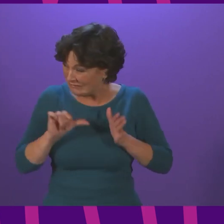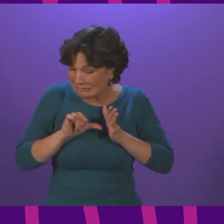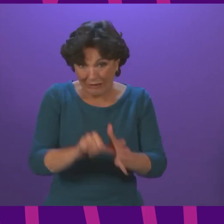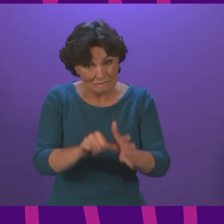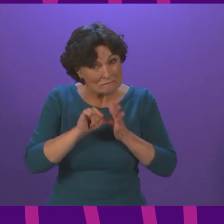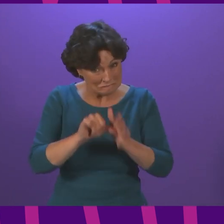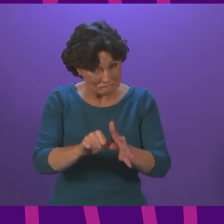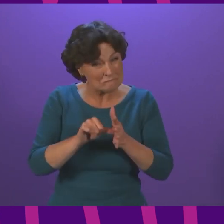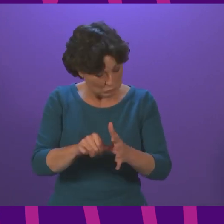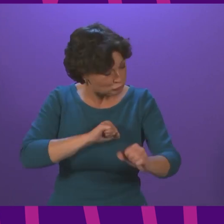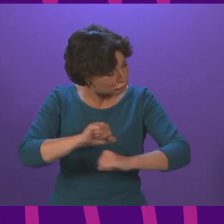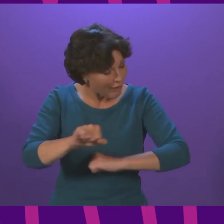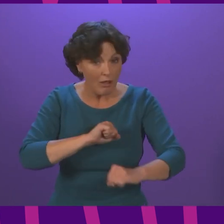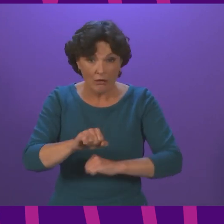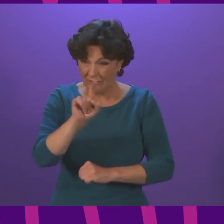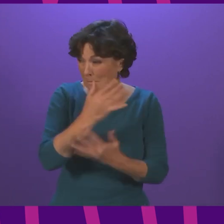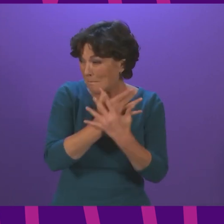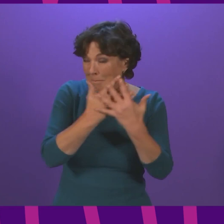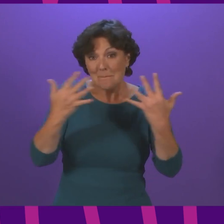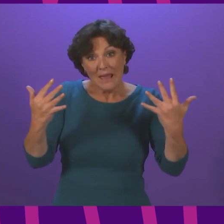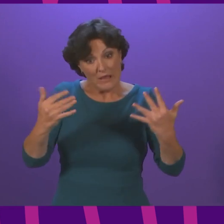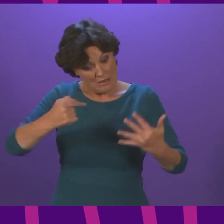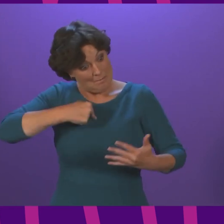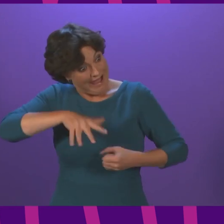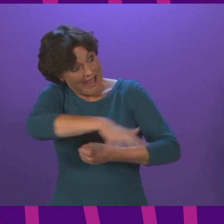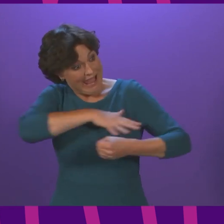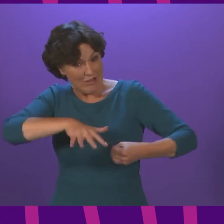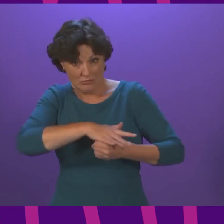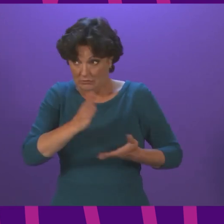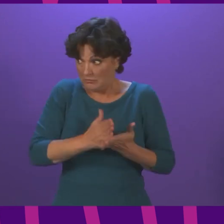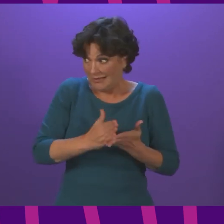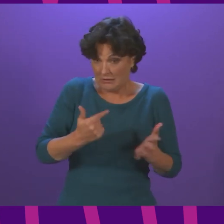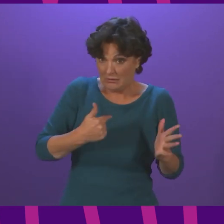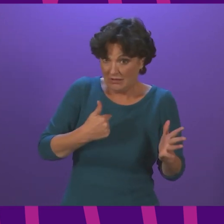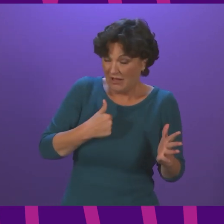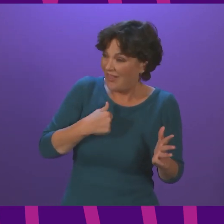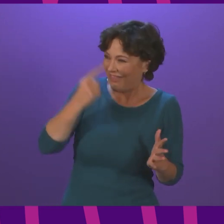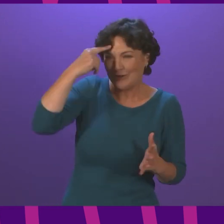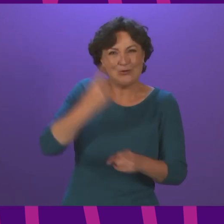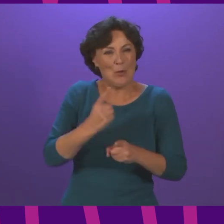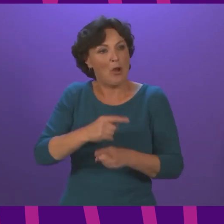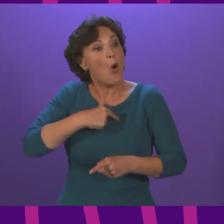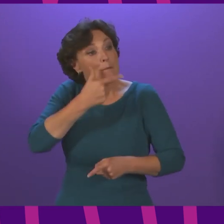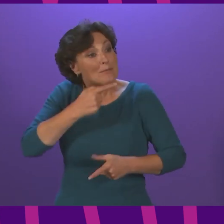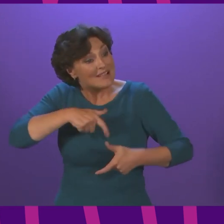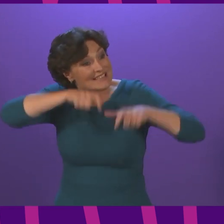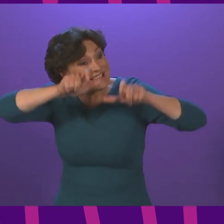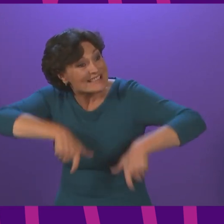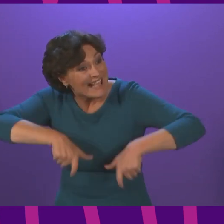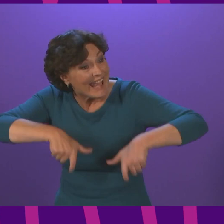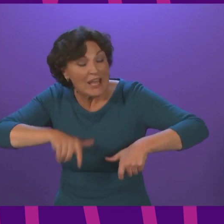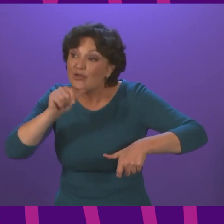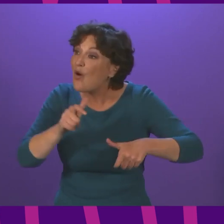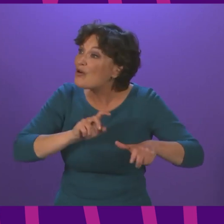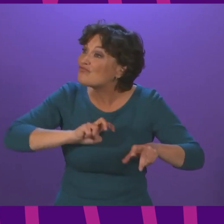now and given that many hospitality businesses in my constituency are reporting they did not experience the staycation bounce this year does the First